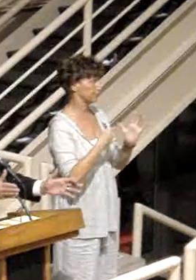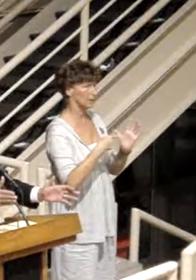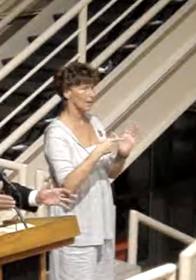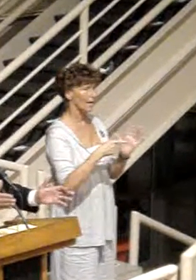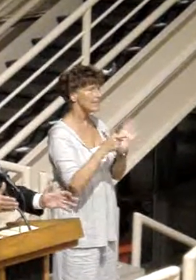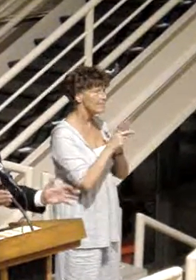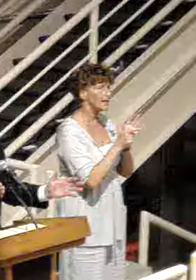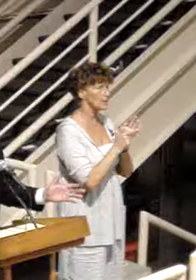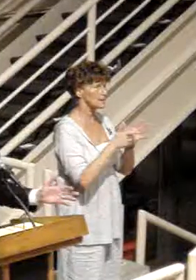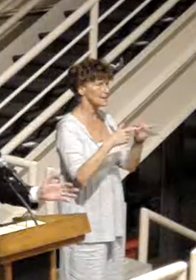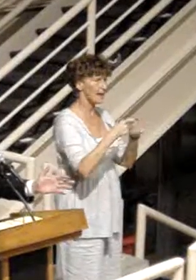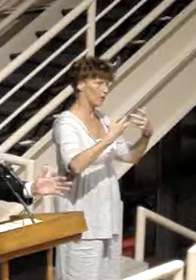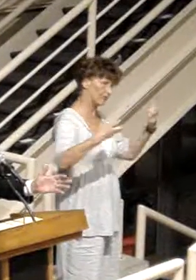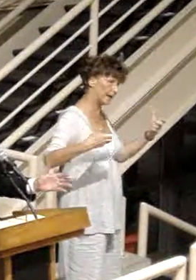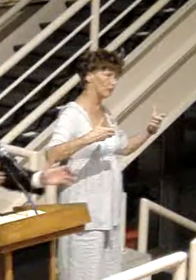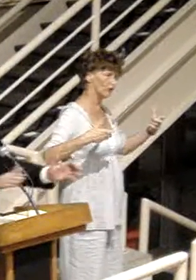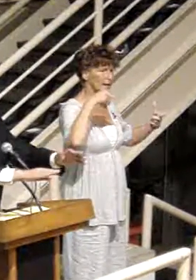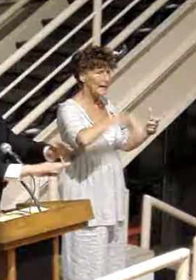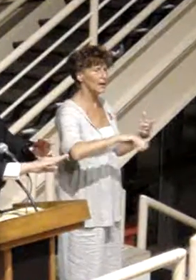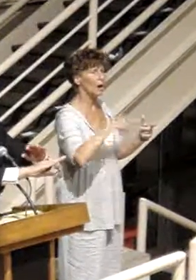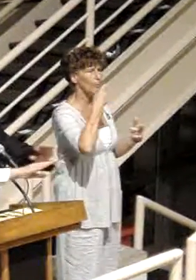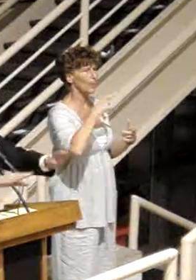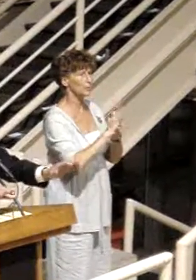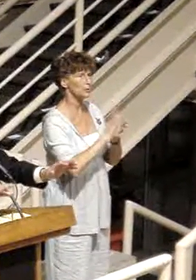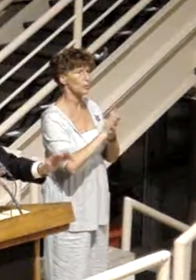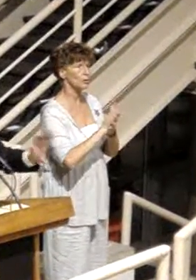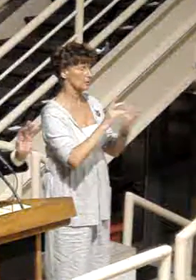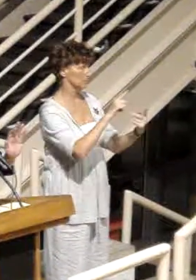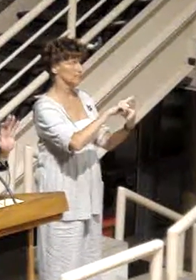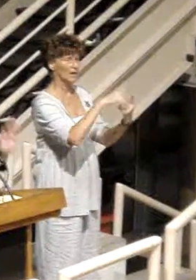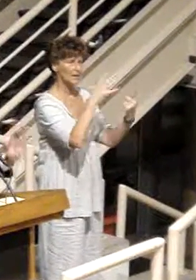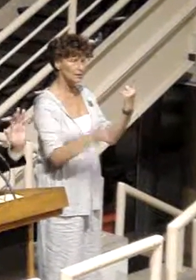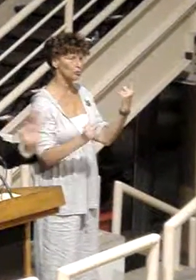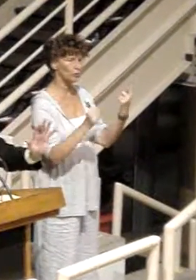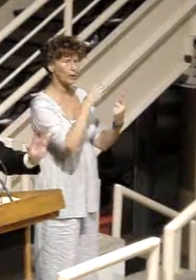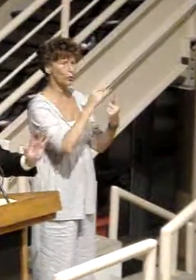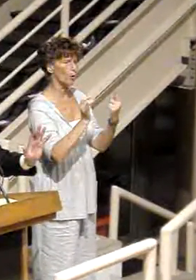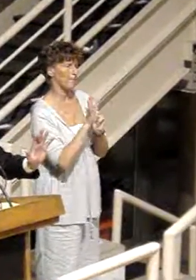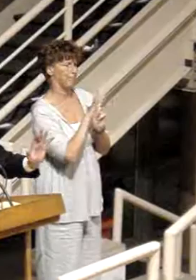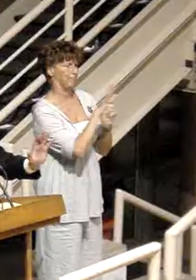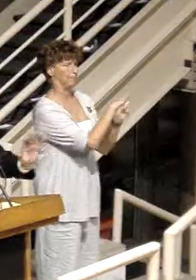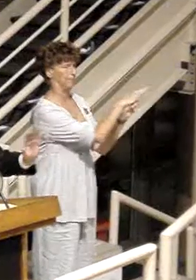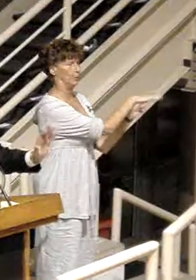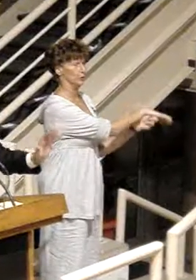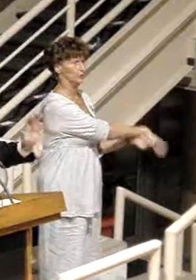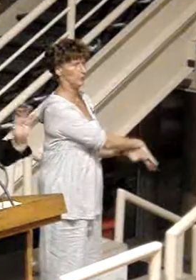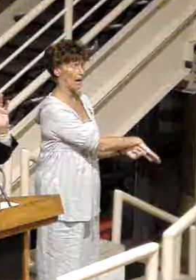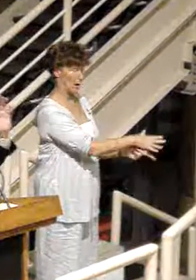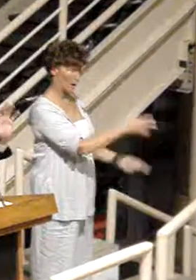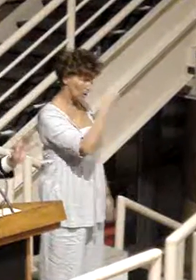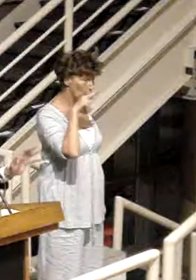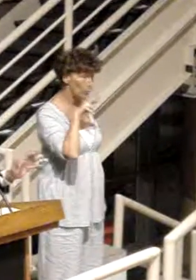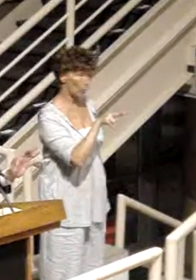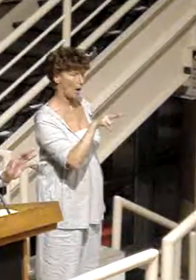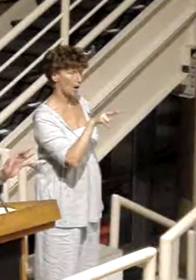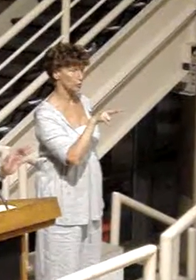in our public schools. They are either being destroyed or being pushed back right in front of